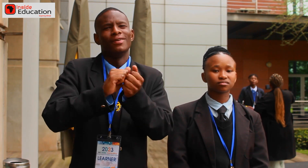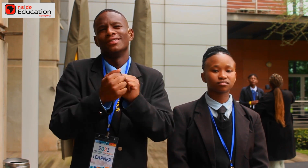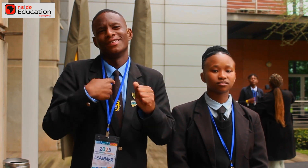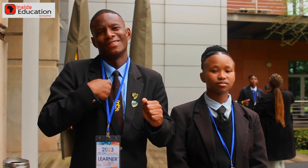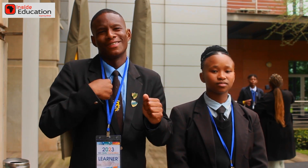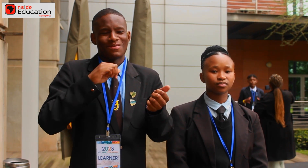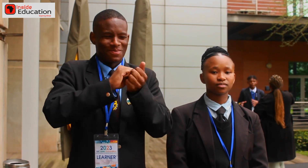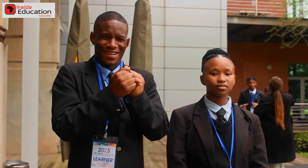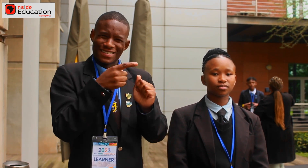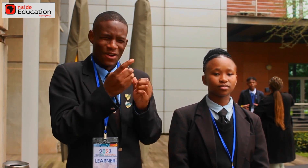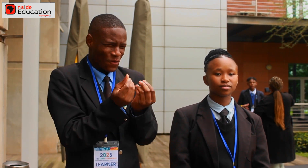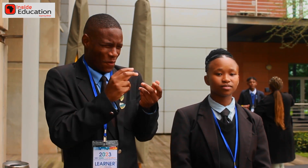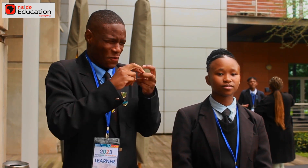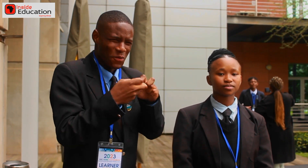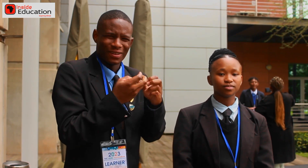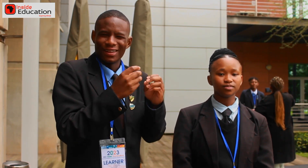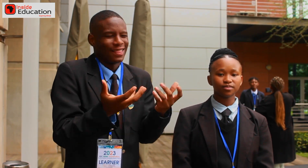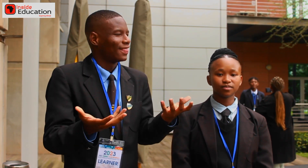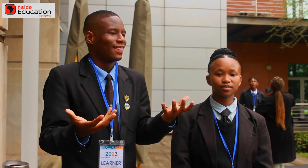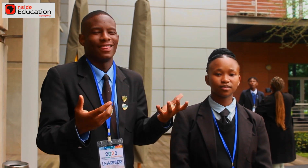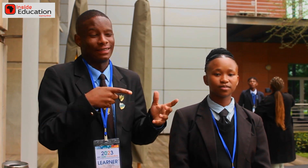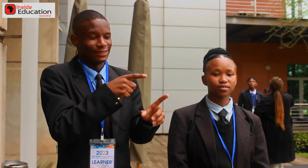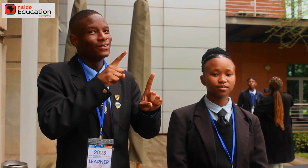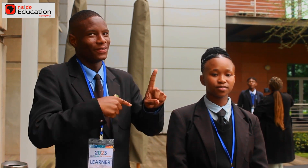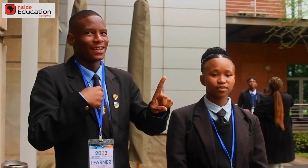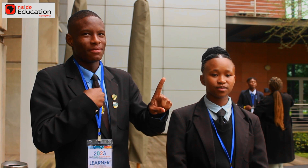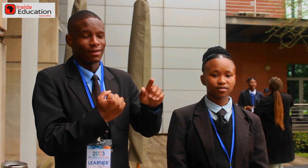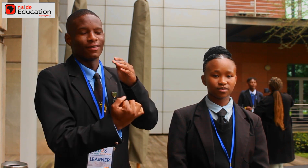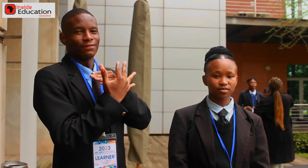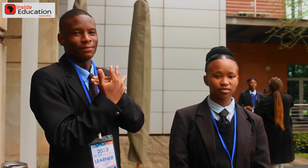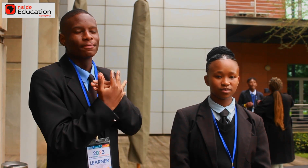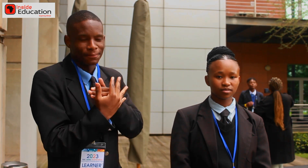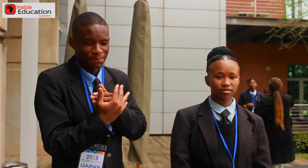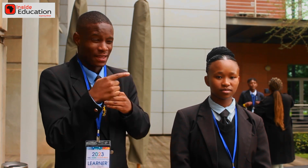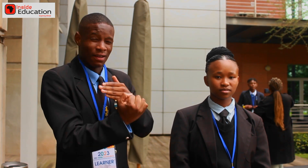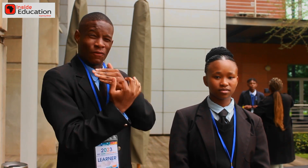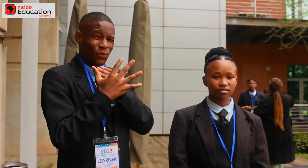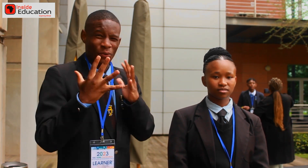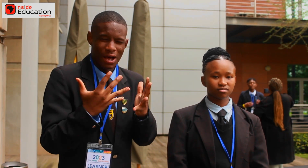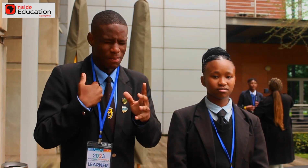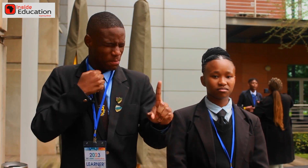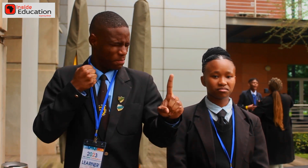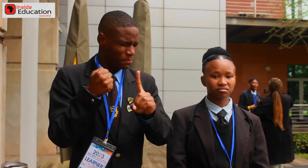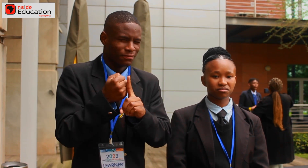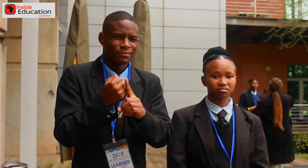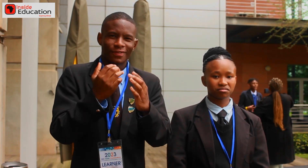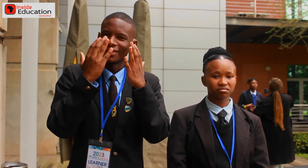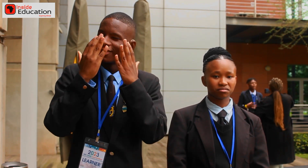obviously, it's our first time doing the trick. And one of the challenging subjects for me is mathematics.